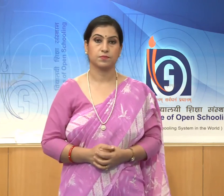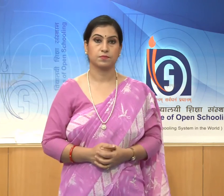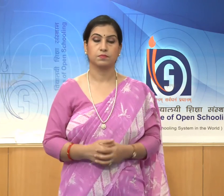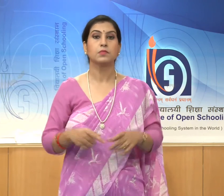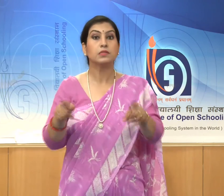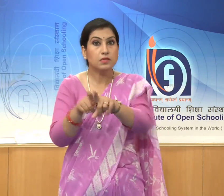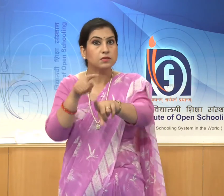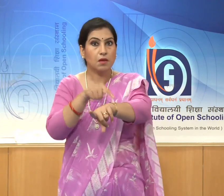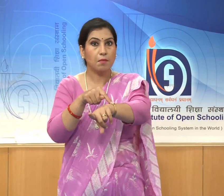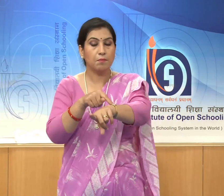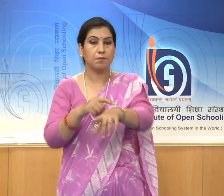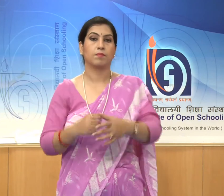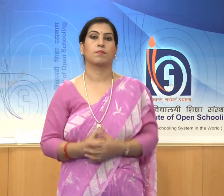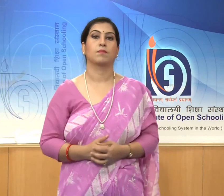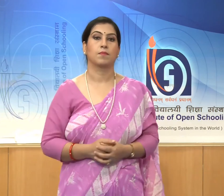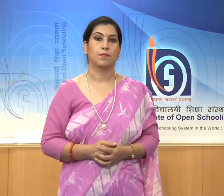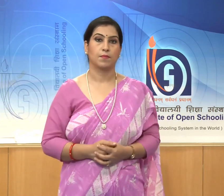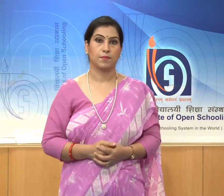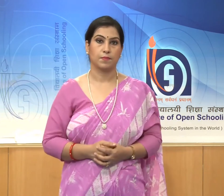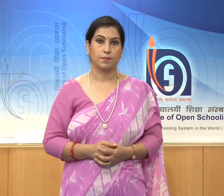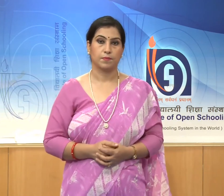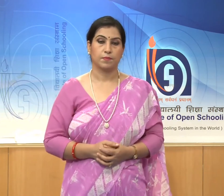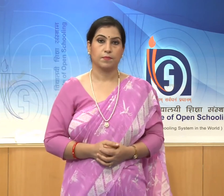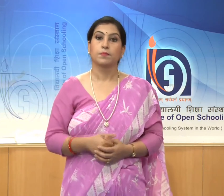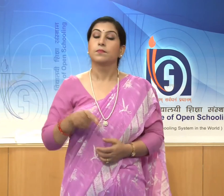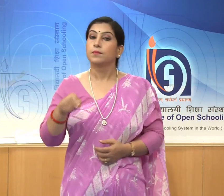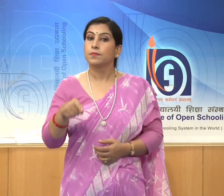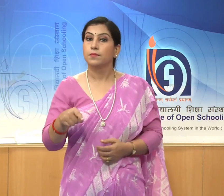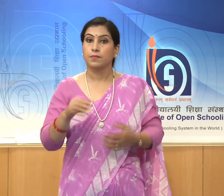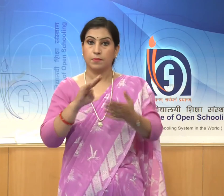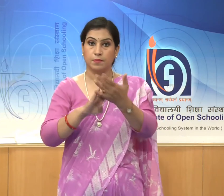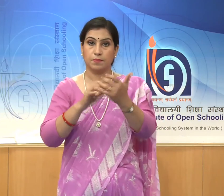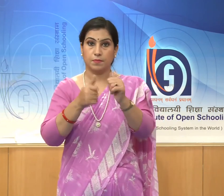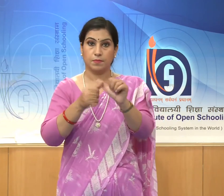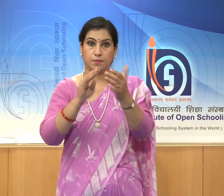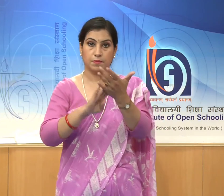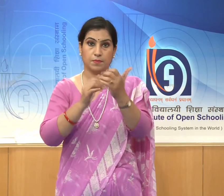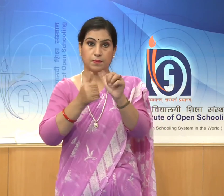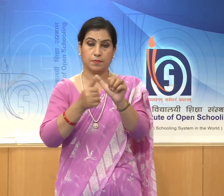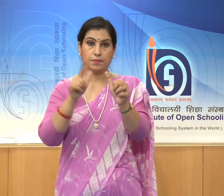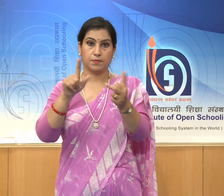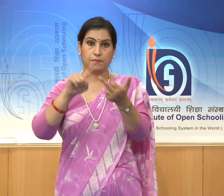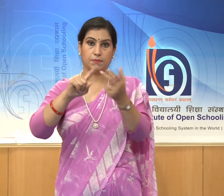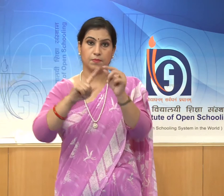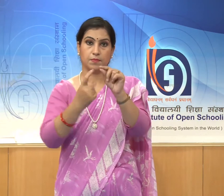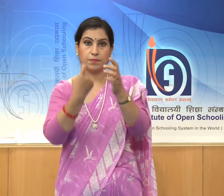period were Mamalapuram and Kanchipuram.